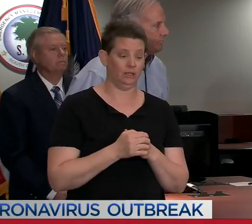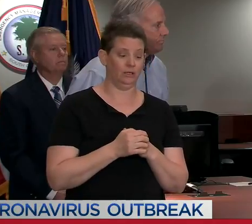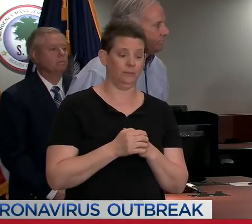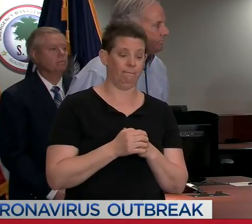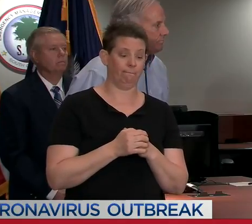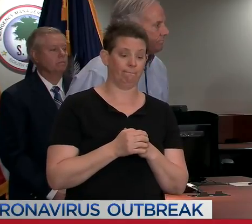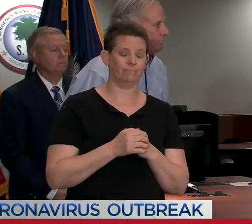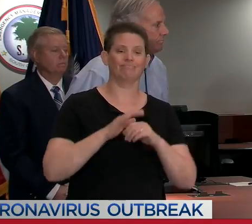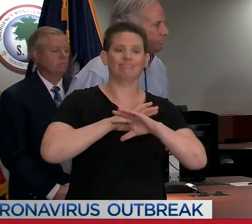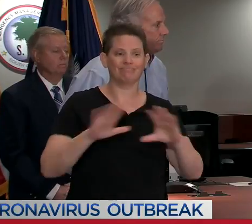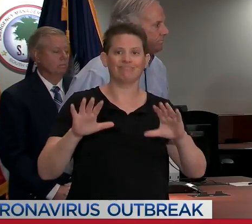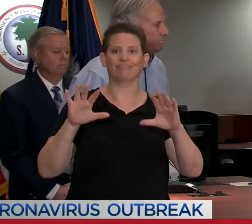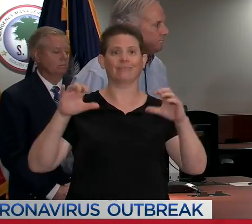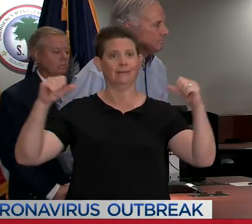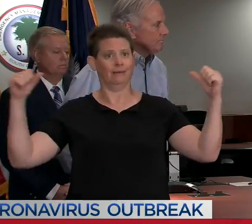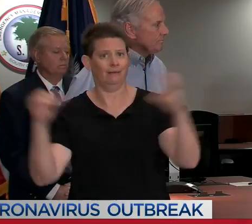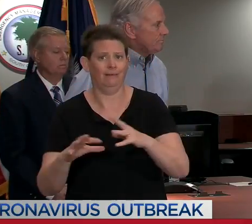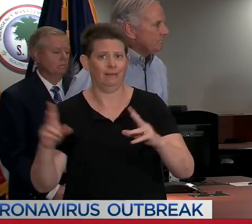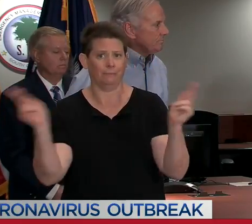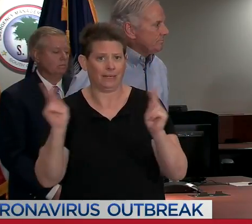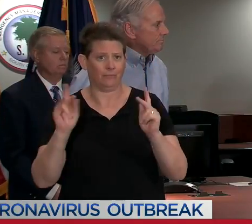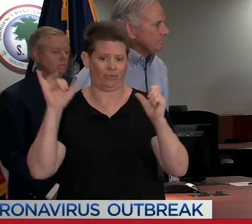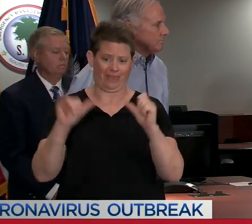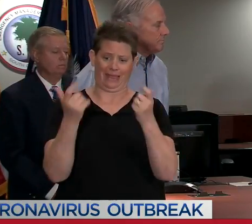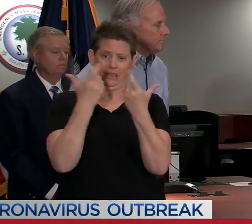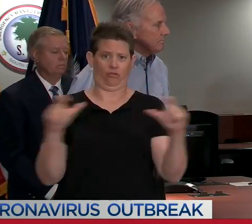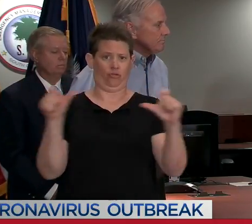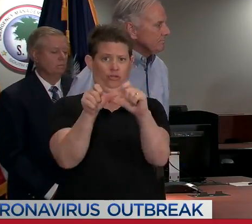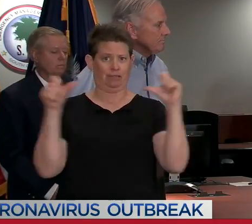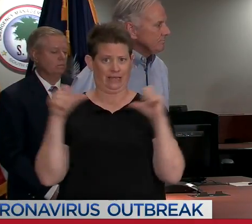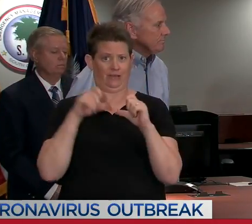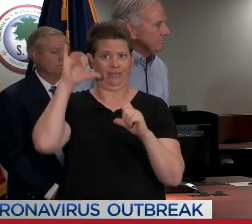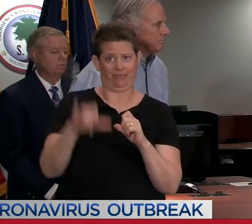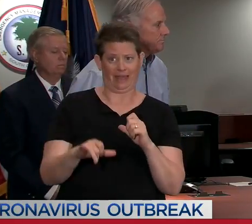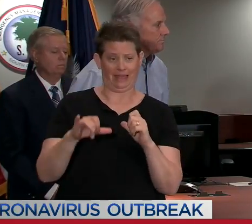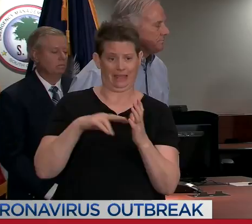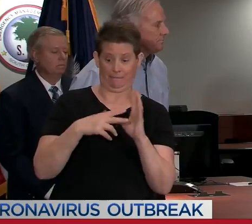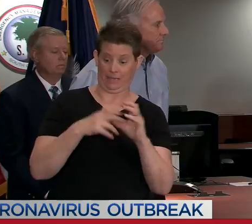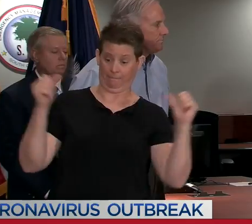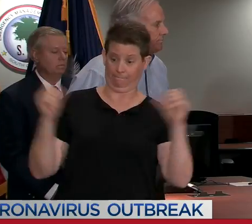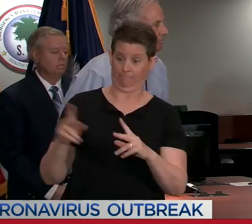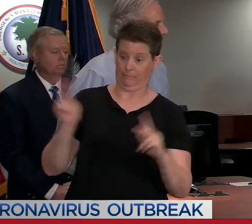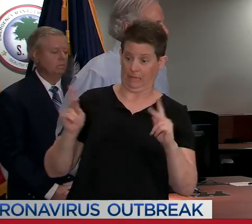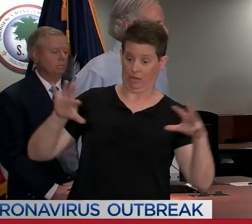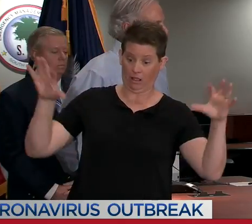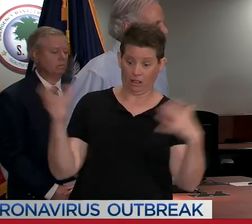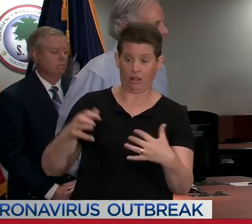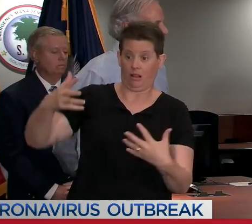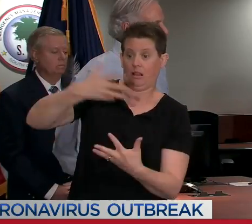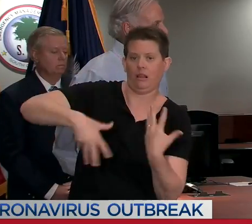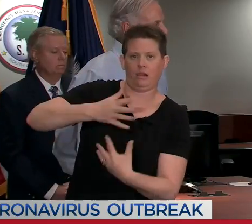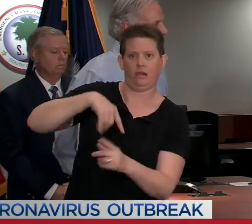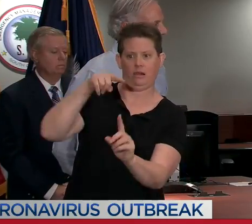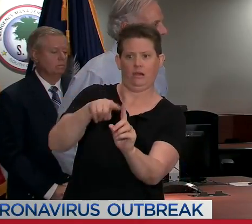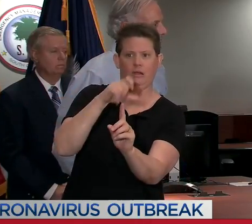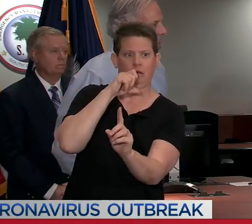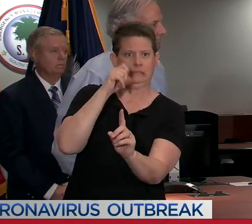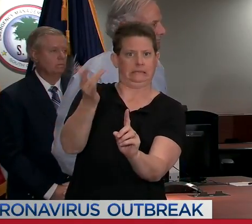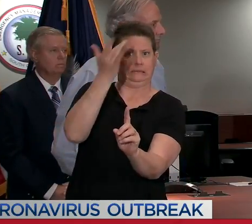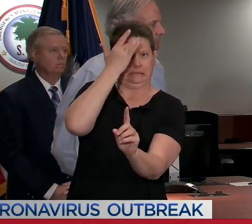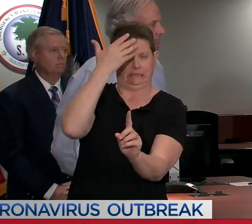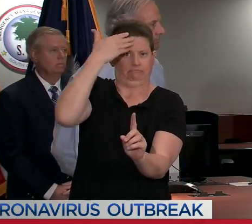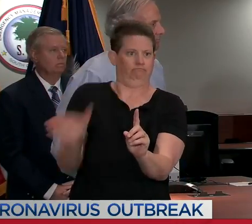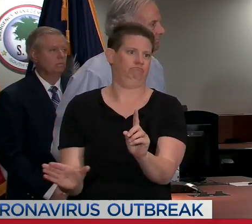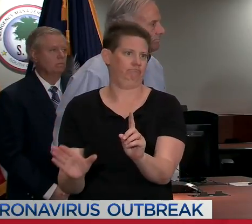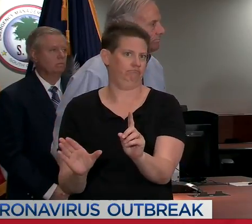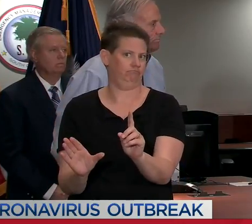possibility that there could be somebody in a population unrecognized, and that's how disease is spread. But we also want to maintain, as has been